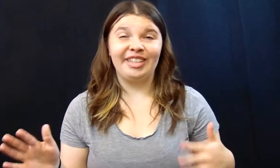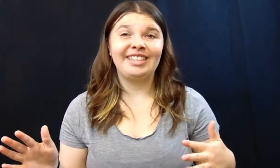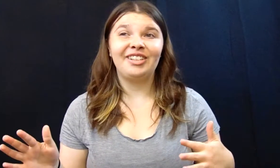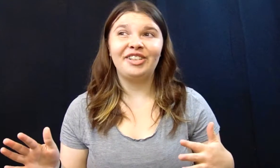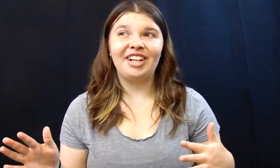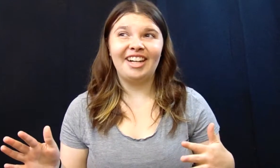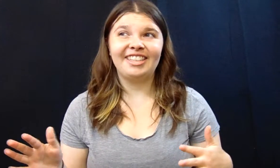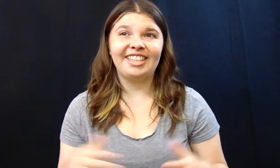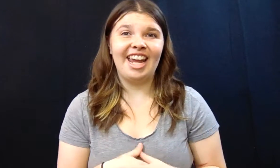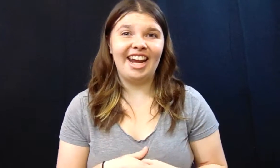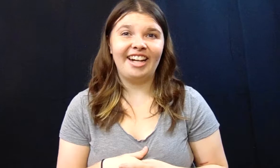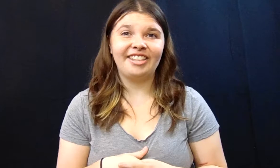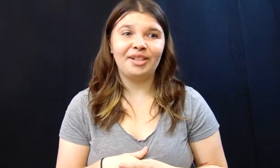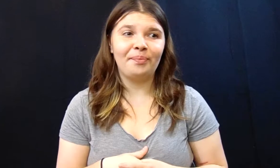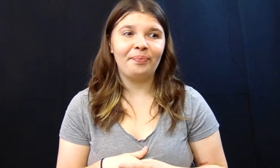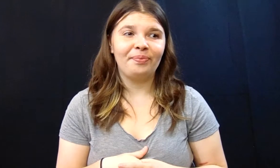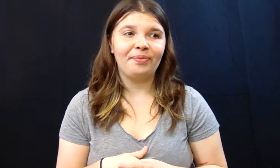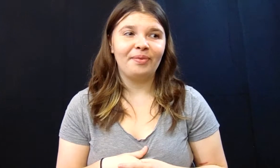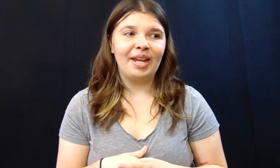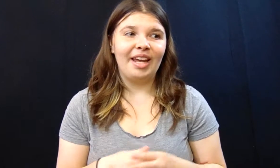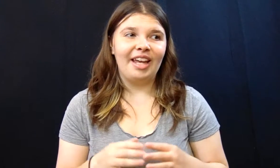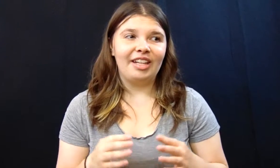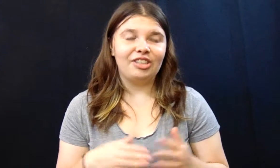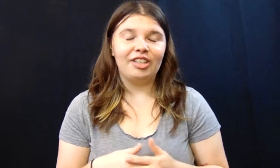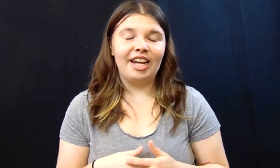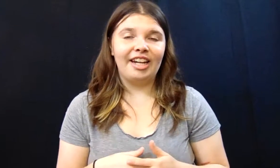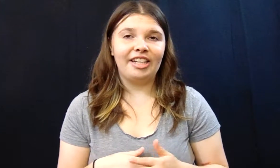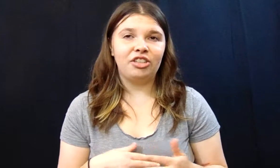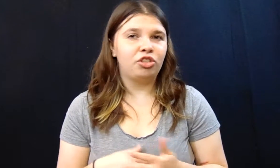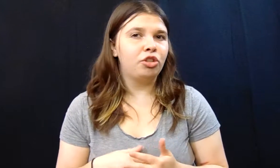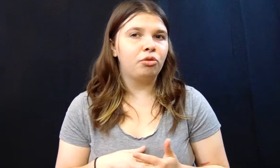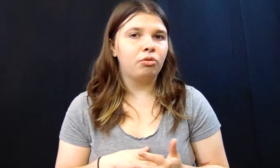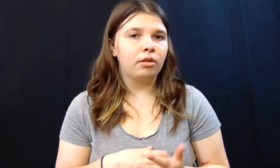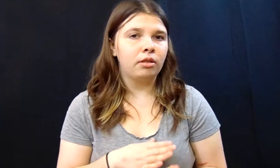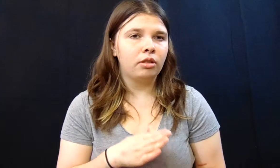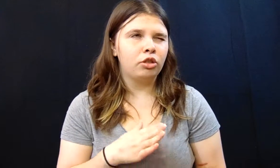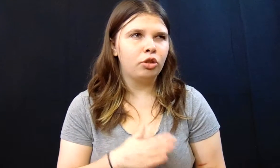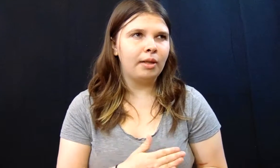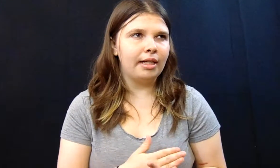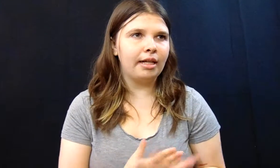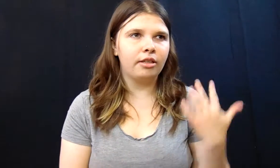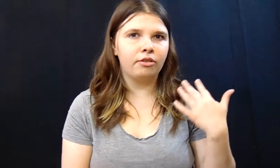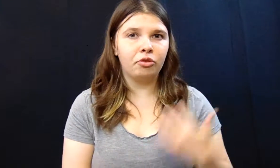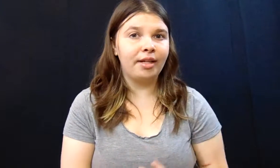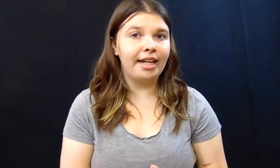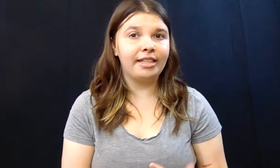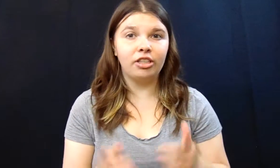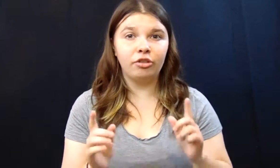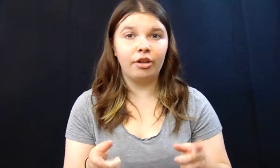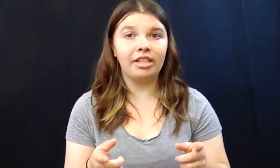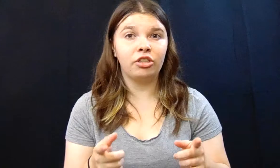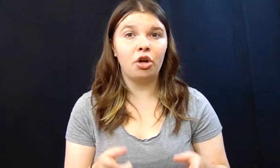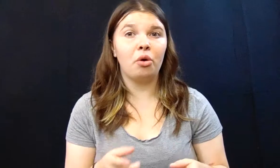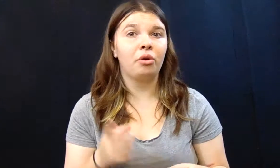want to tell you guys and today is June 29th of 2018 so you guys know